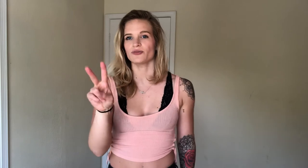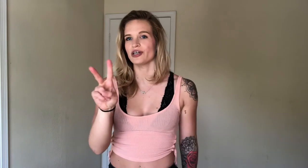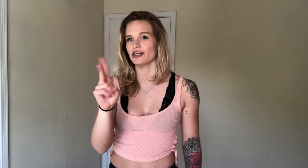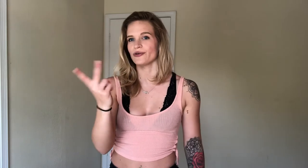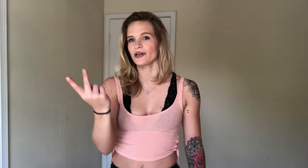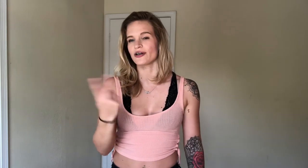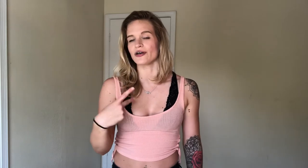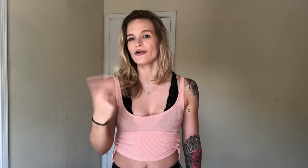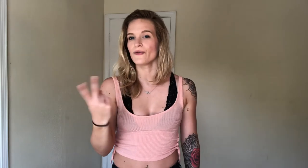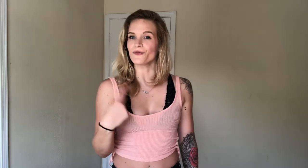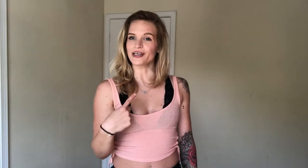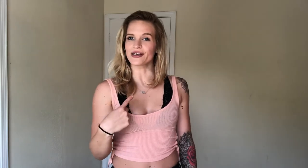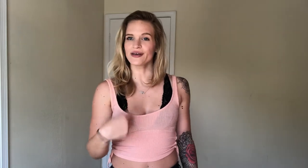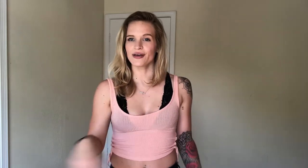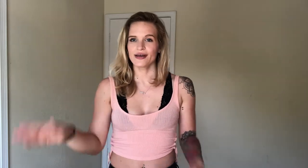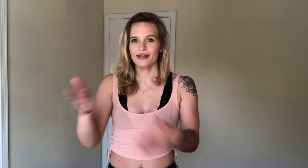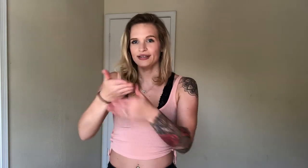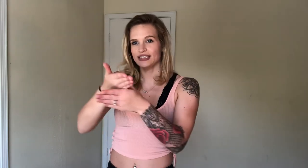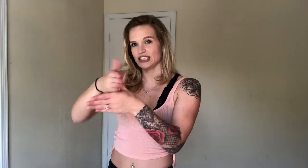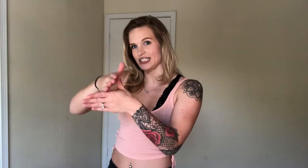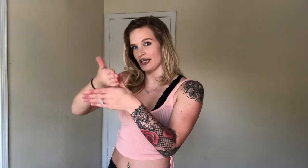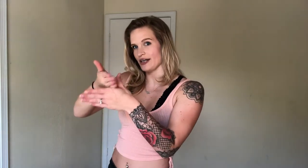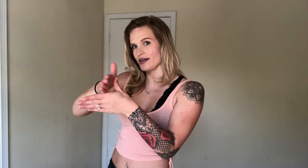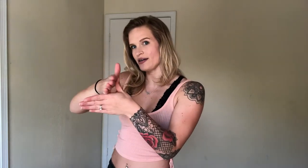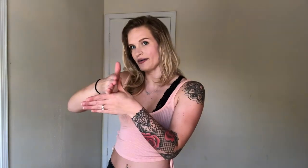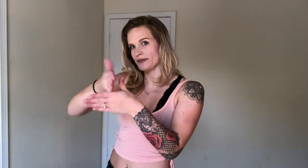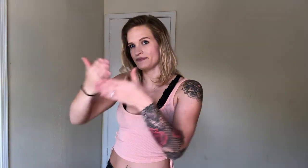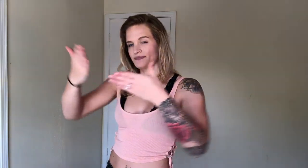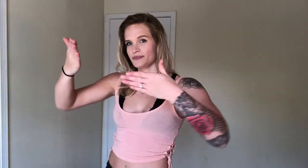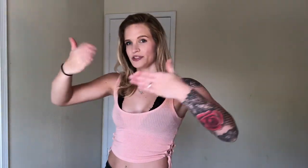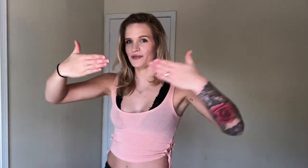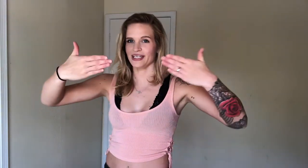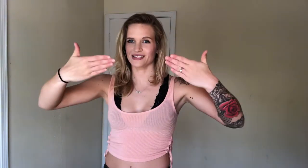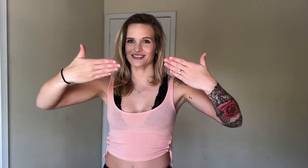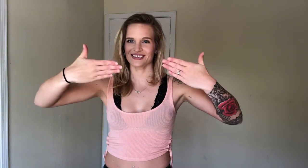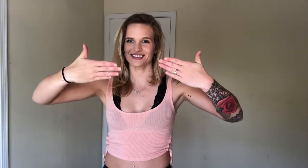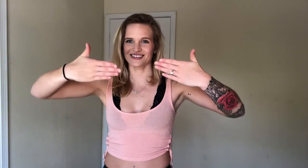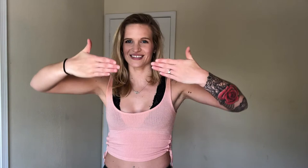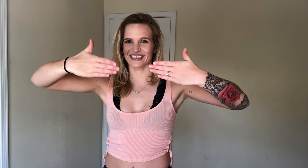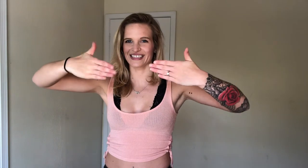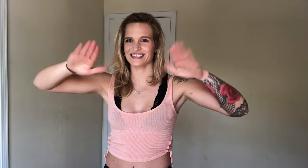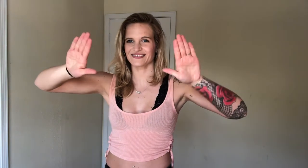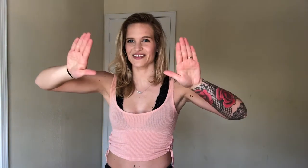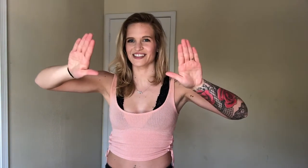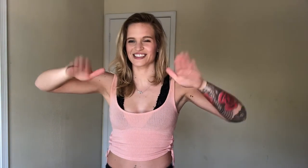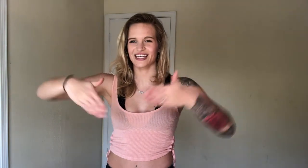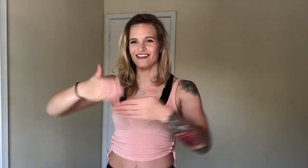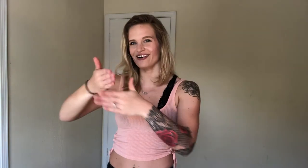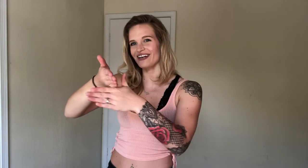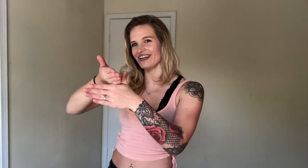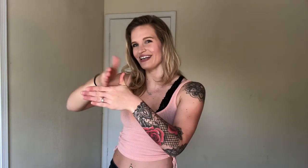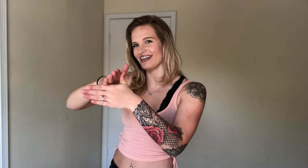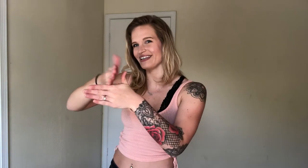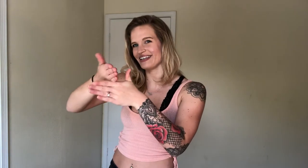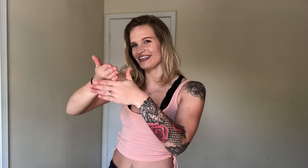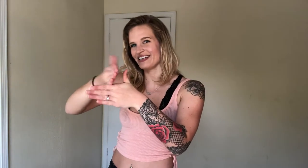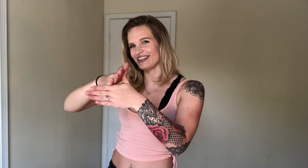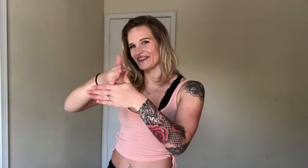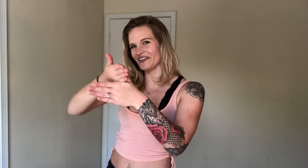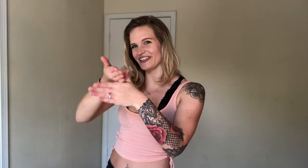So point out you and her. We. Shared. Two hands. Like this. Fingers together. And. Wiggle